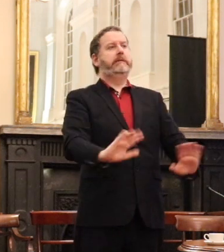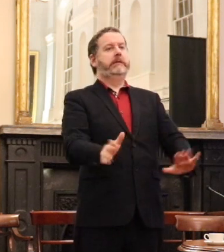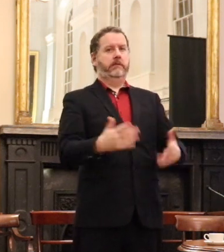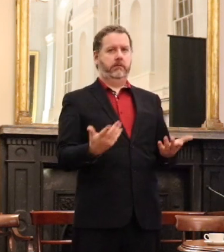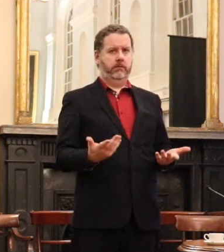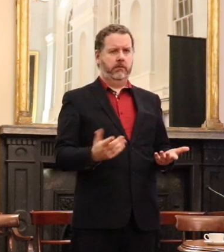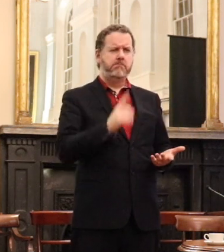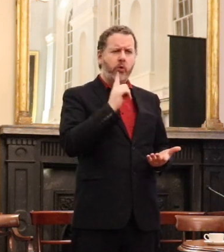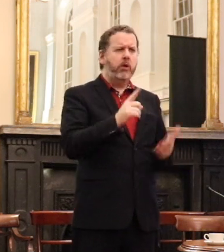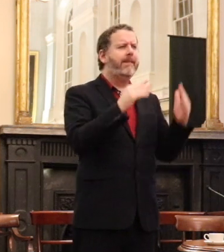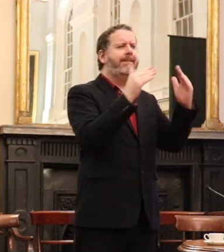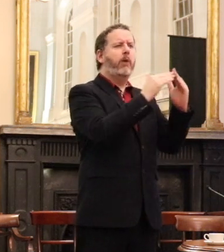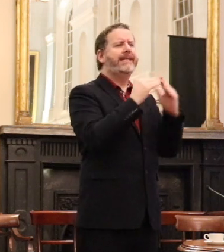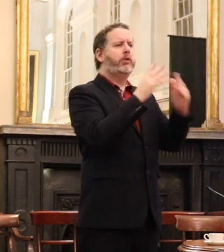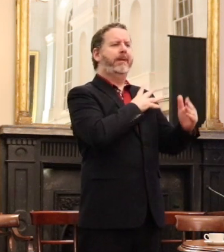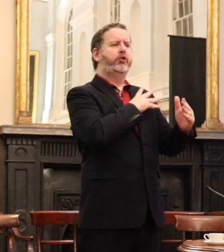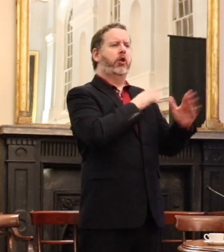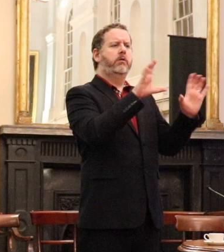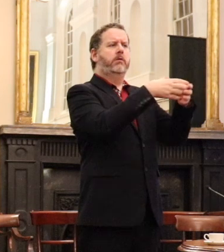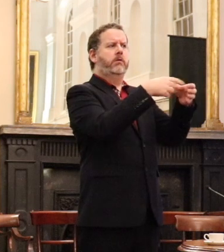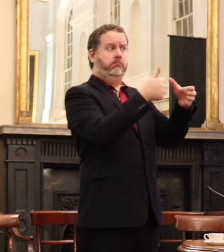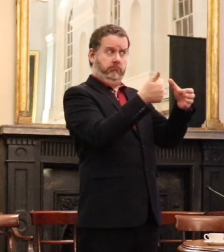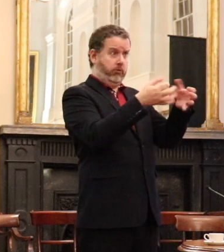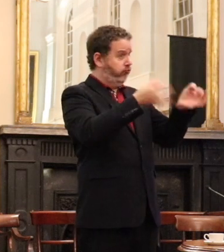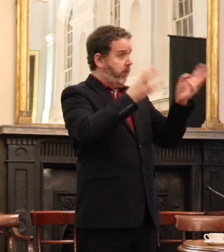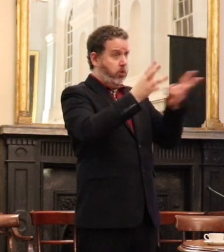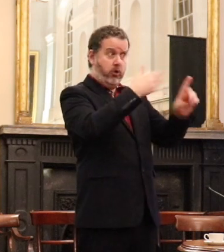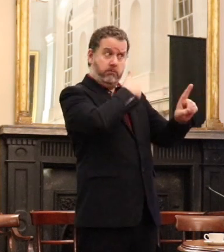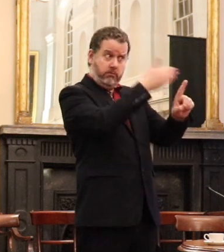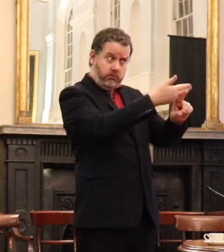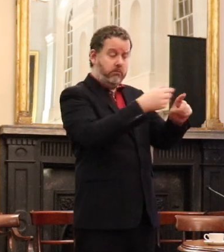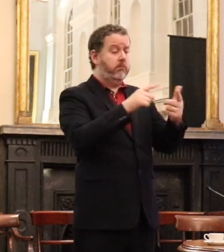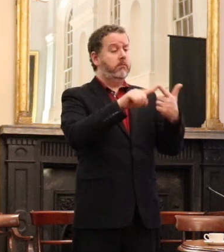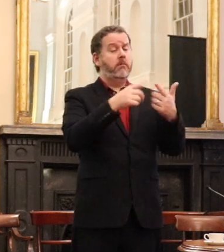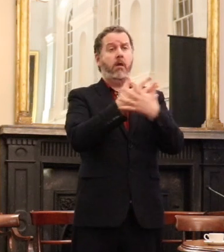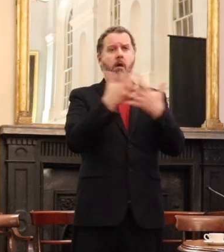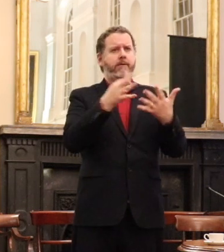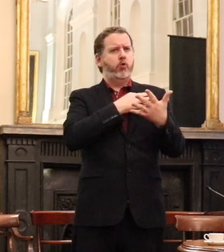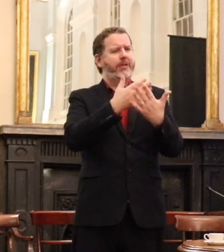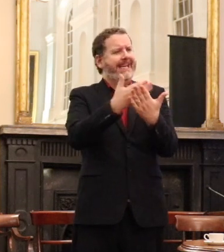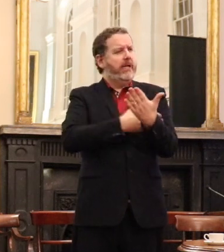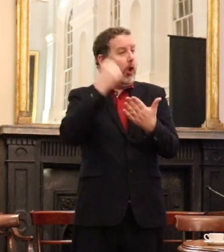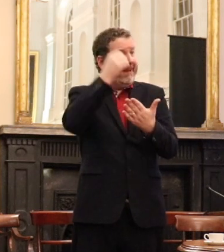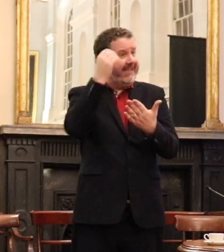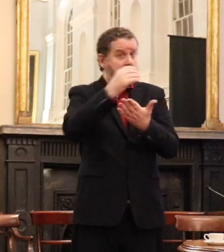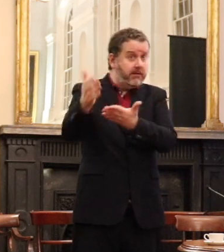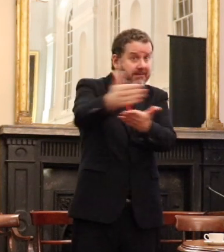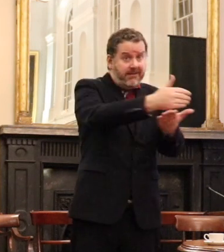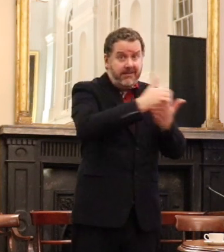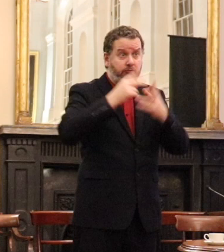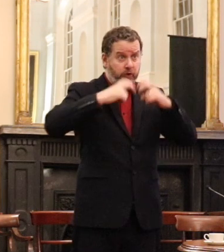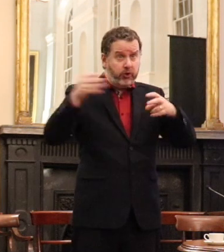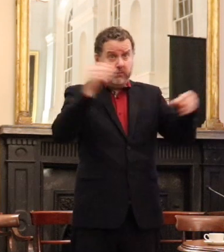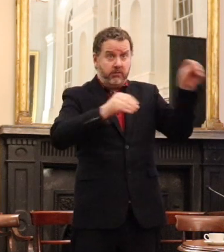has done a massive amount of good work. And a huge body of legal opinion has been gathered for some of the people who are here conceiving.